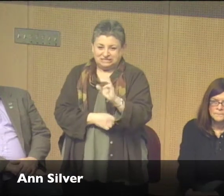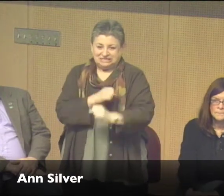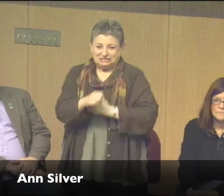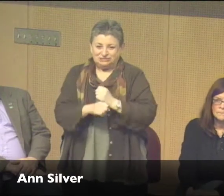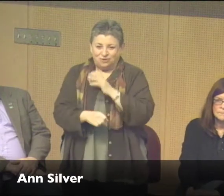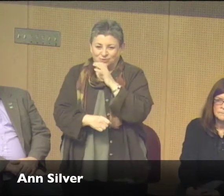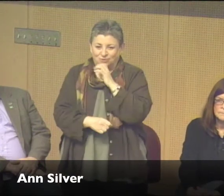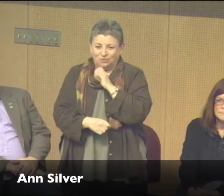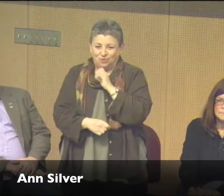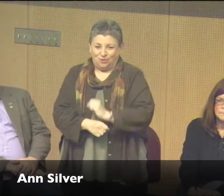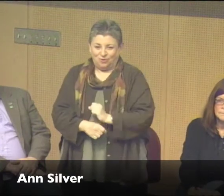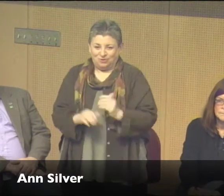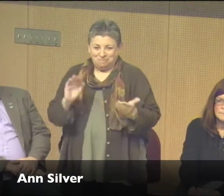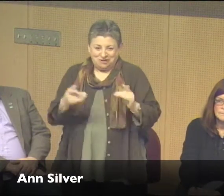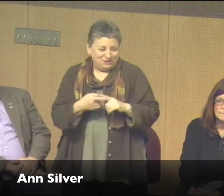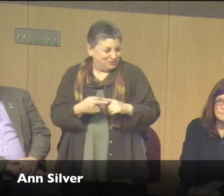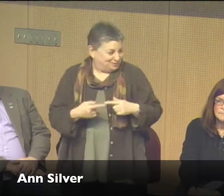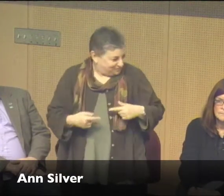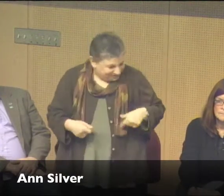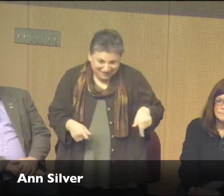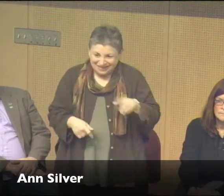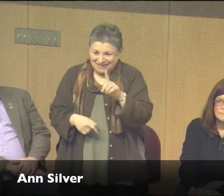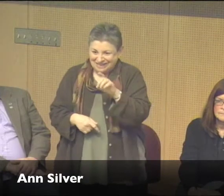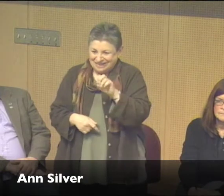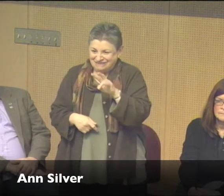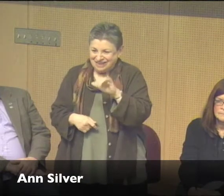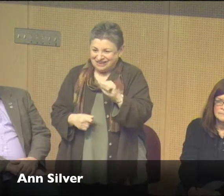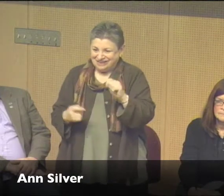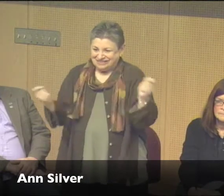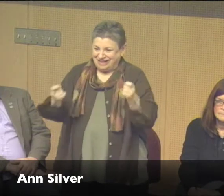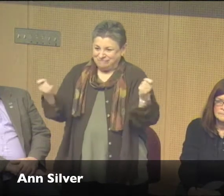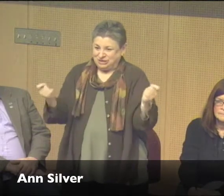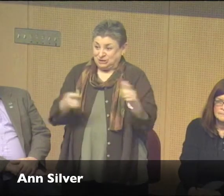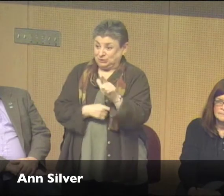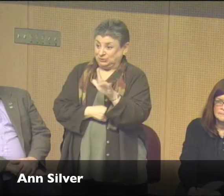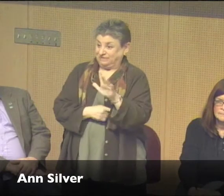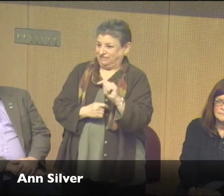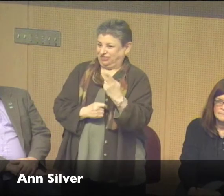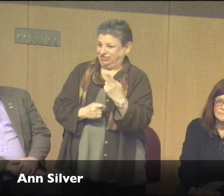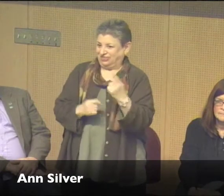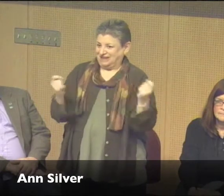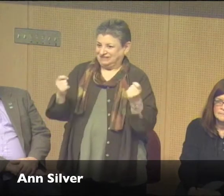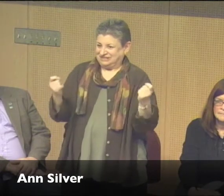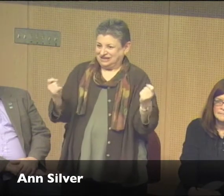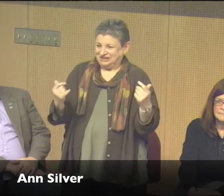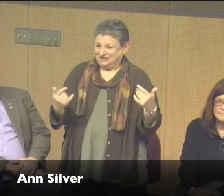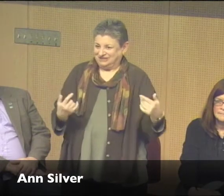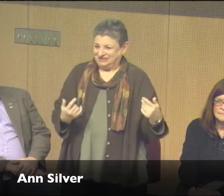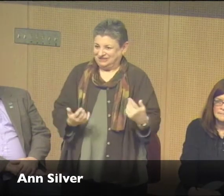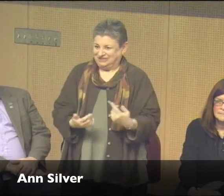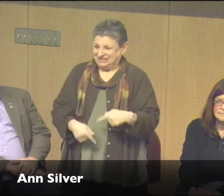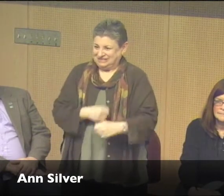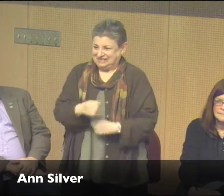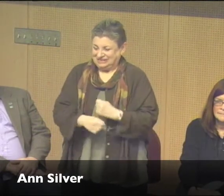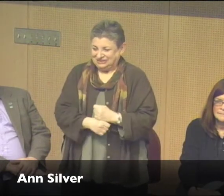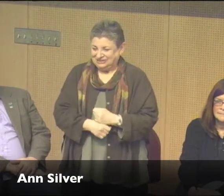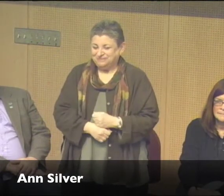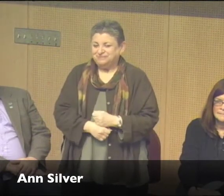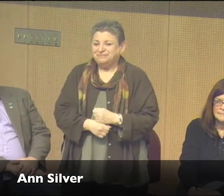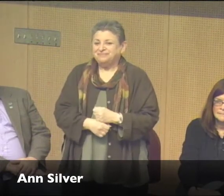with 25 years plus the 20, we have 45 years of Divya really celebrating. This is actually the 25th celebration